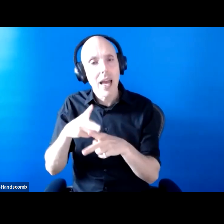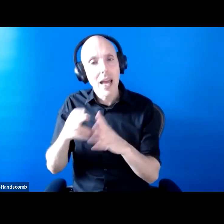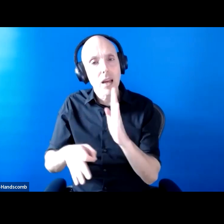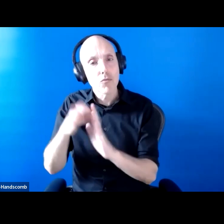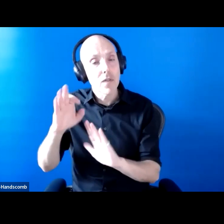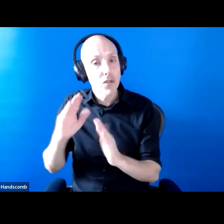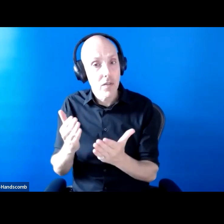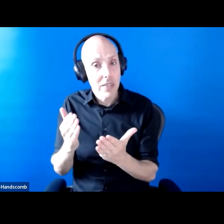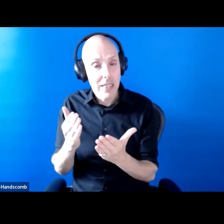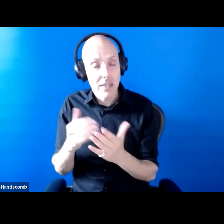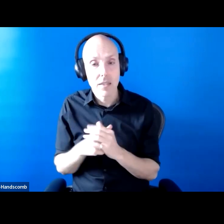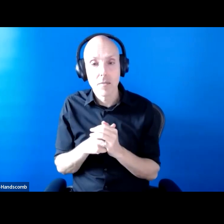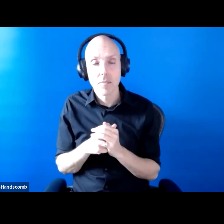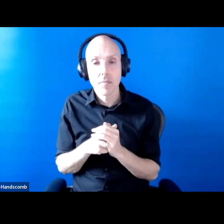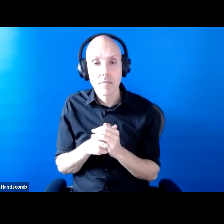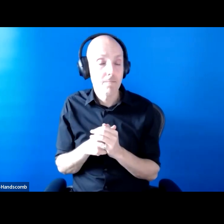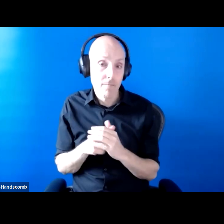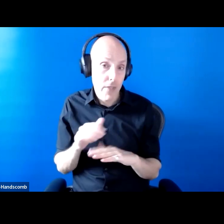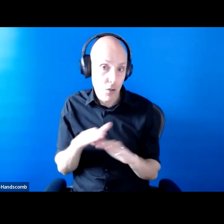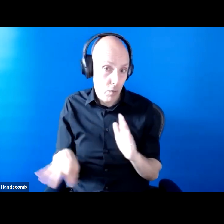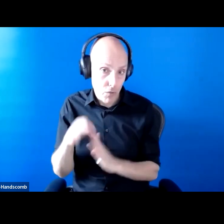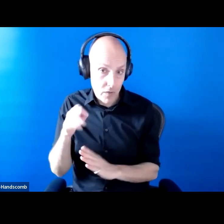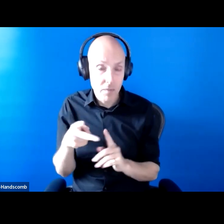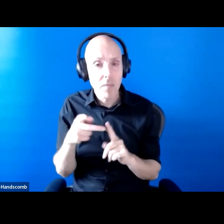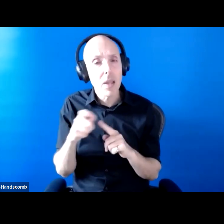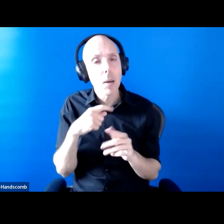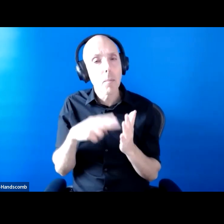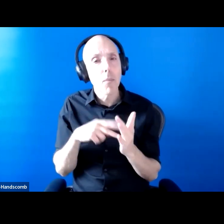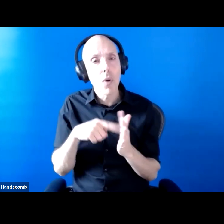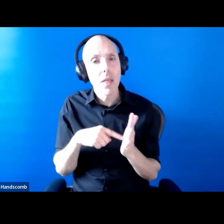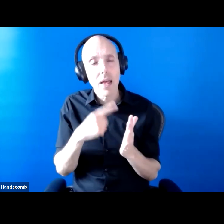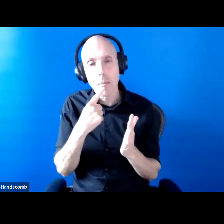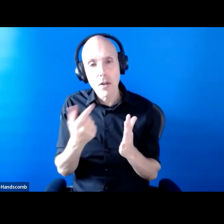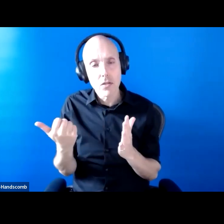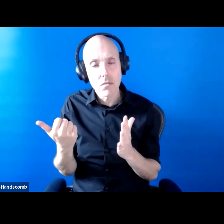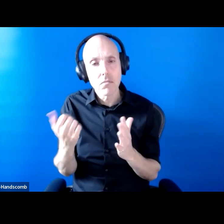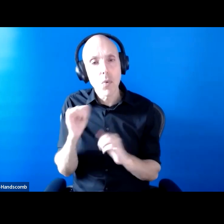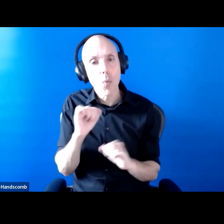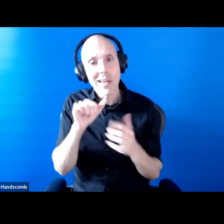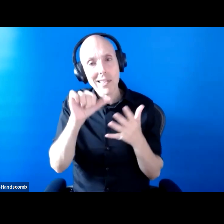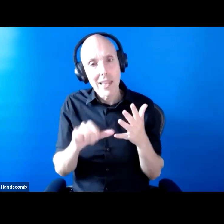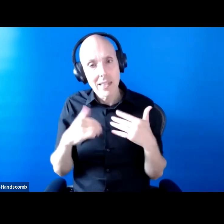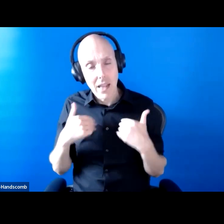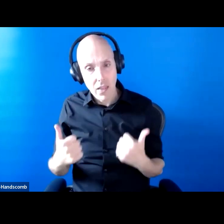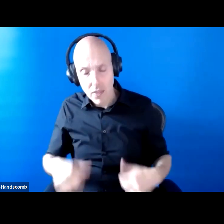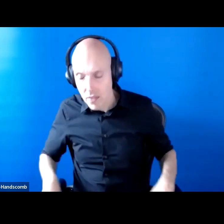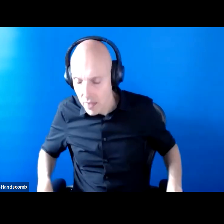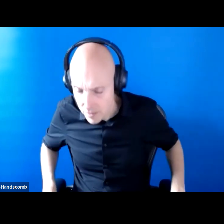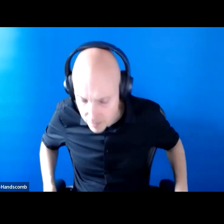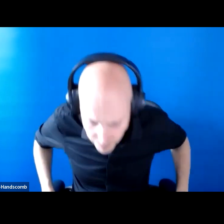So social care hasn't improved. Pauline's mentioned about the waiting list for health. And, you know, many,